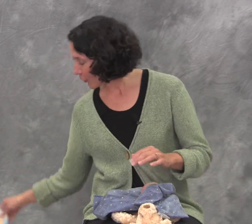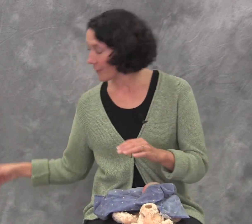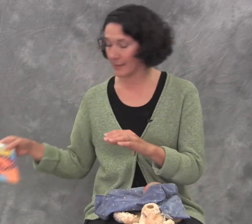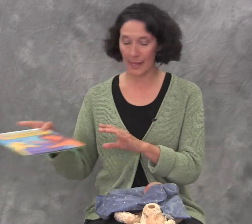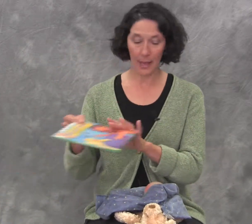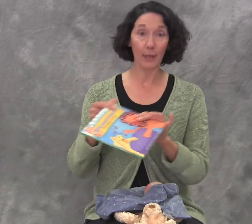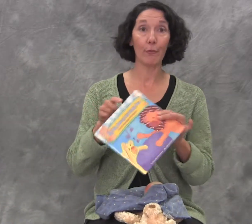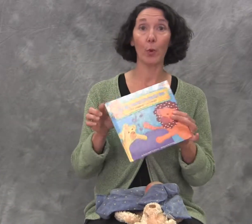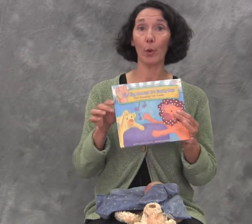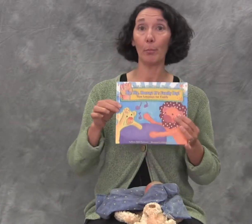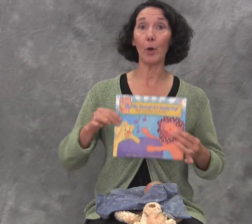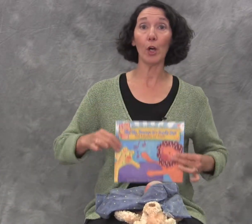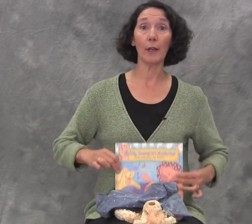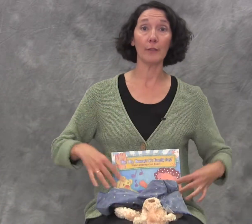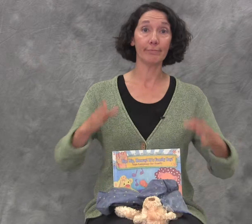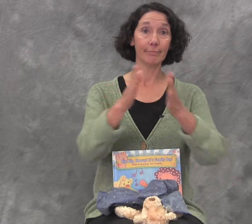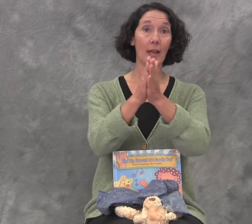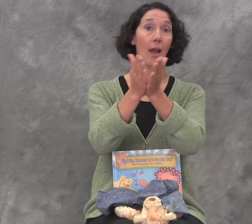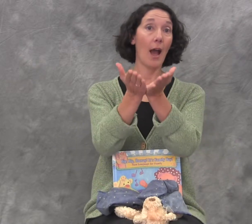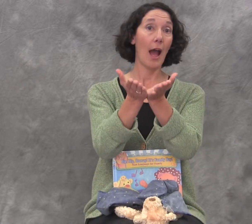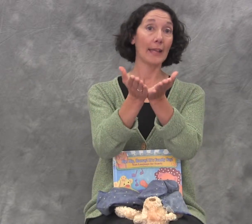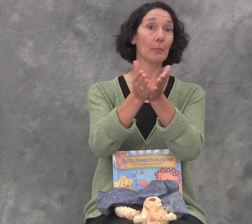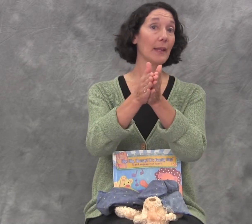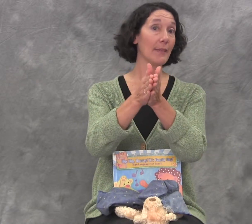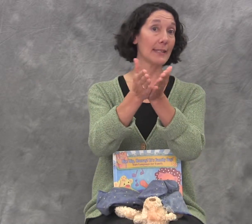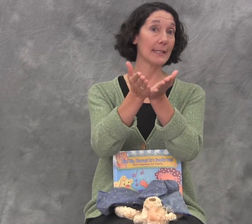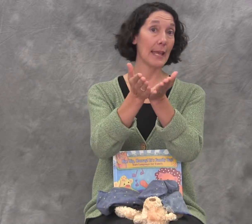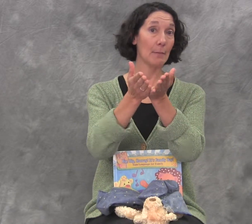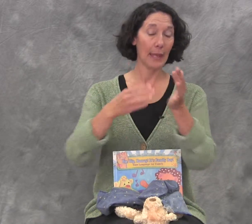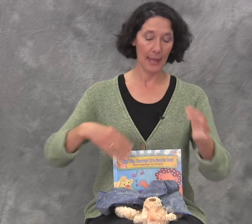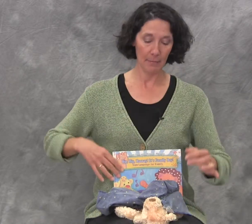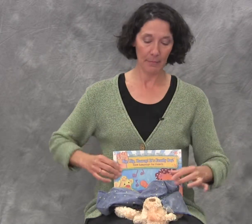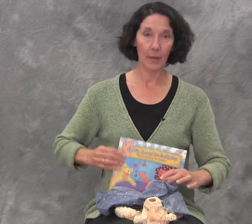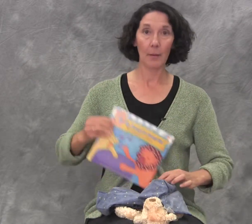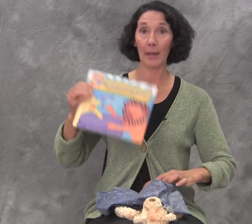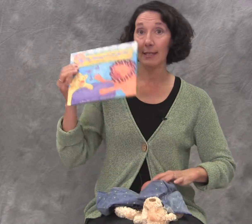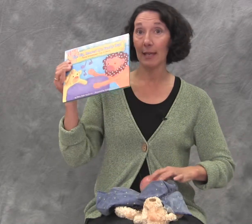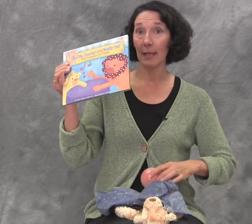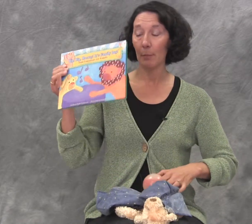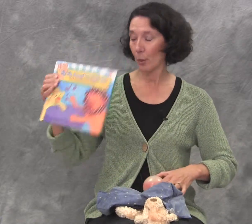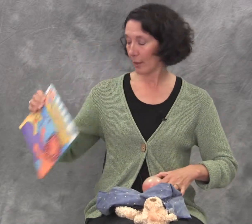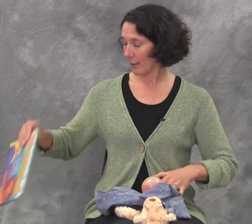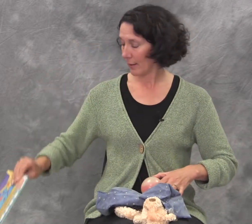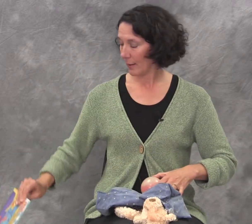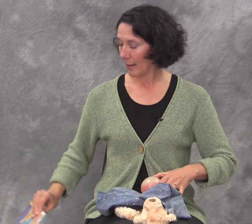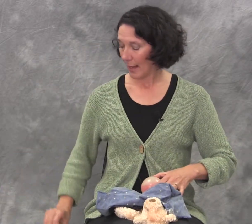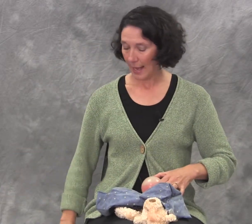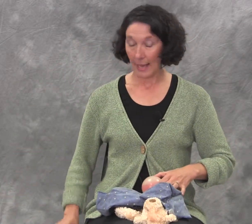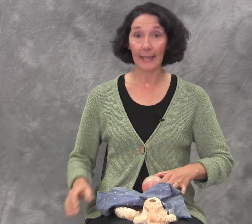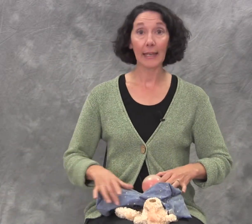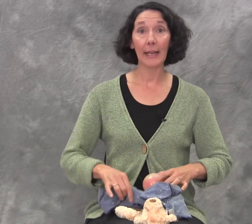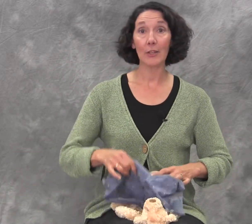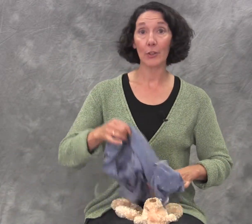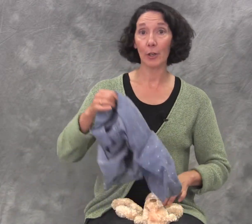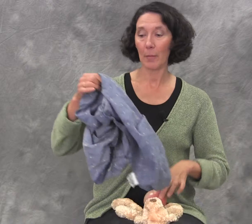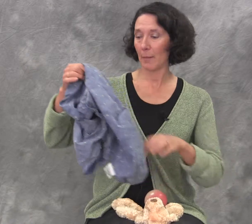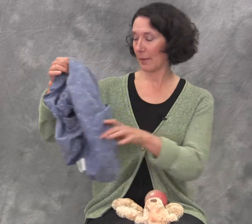learned the sign for book. I can play that same game by taking a book, hiding it under my